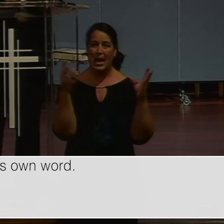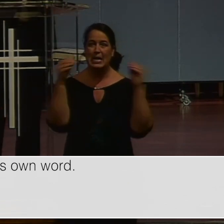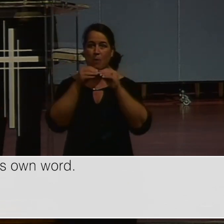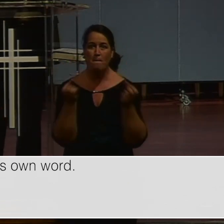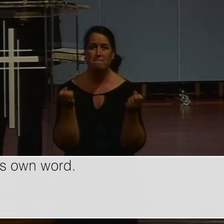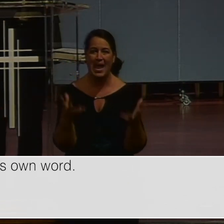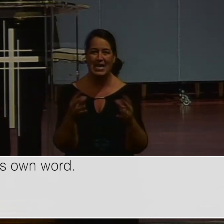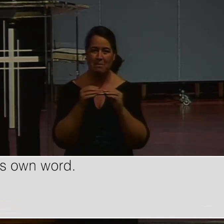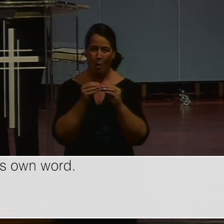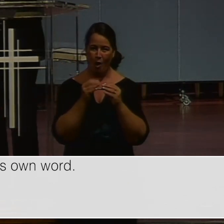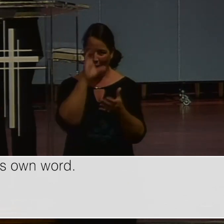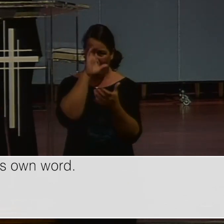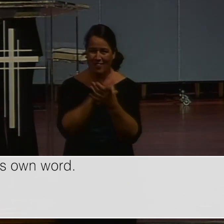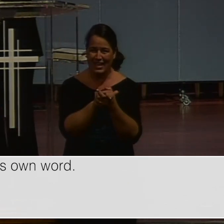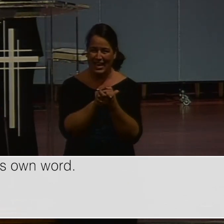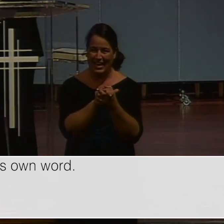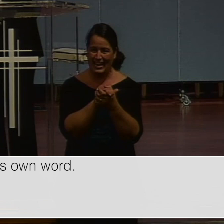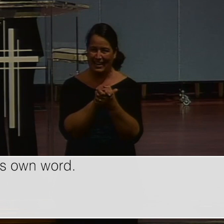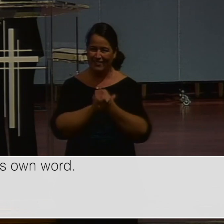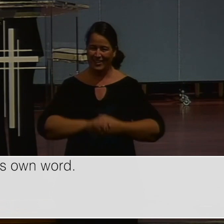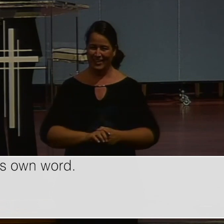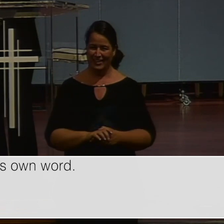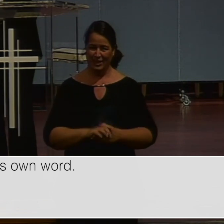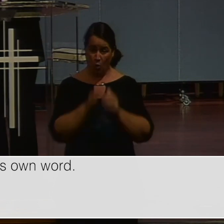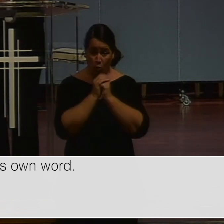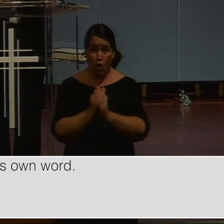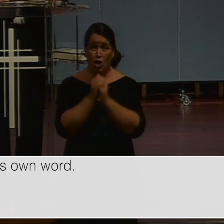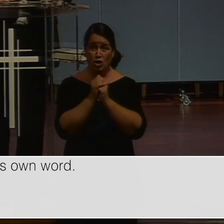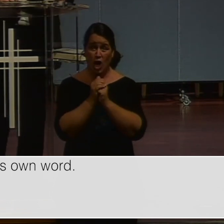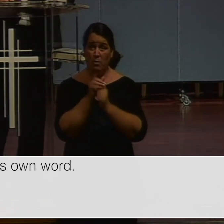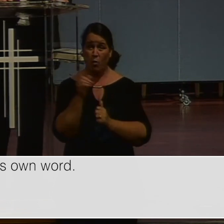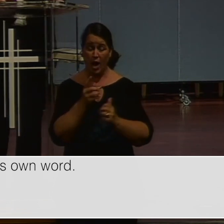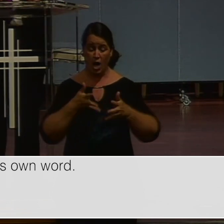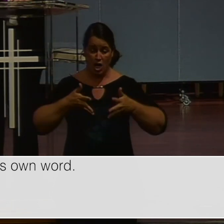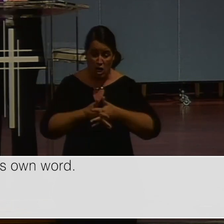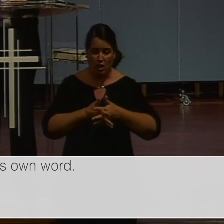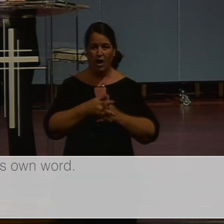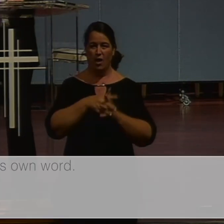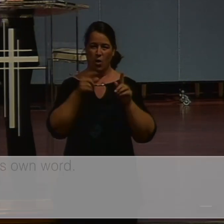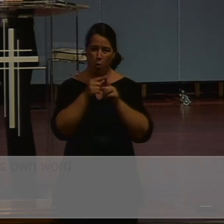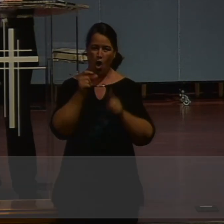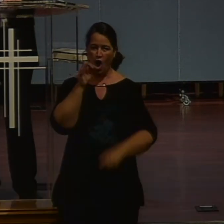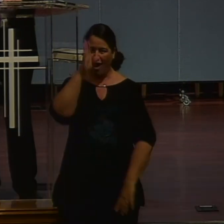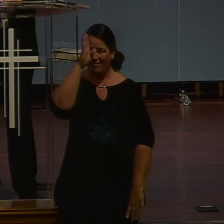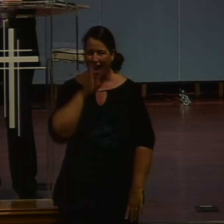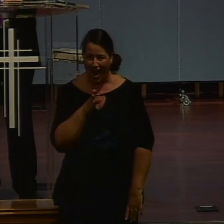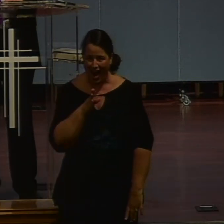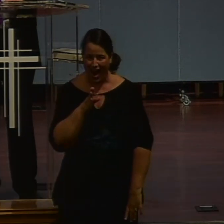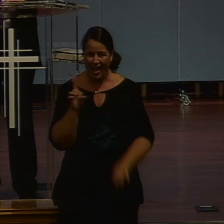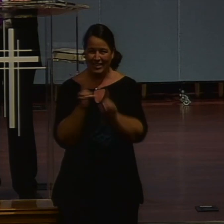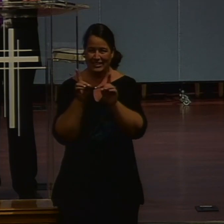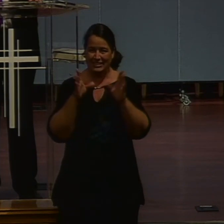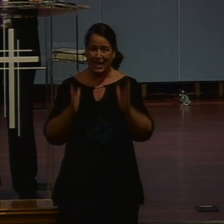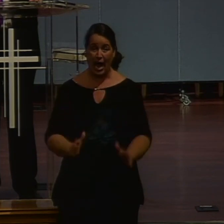What did John MacArthur say? Worship always must be seated in. The word. Of God. Because of the word. The disciples. Of Christ.